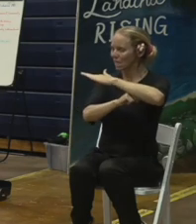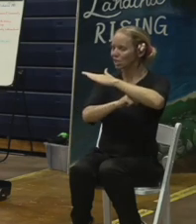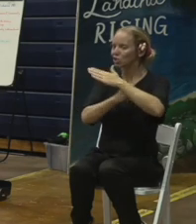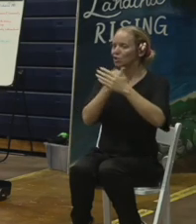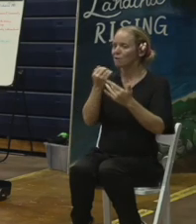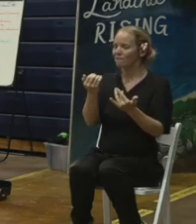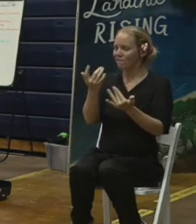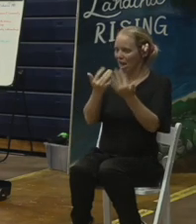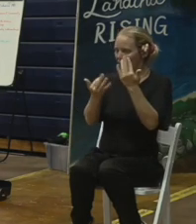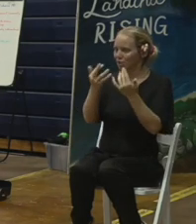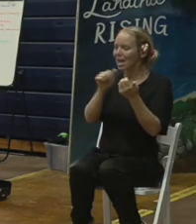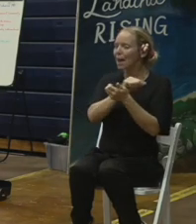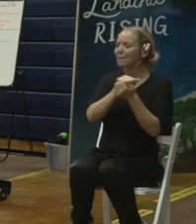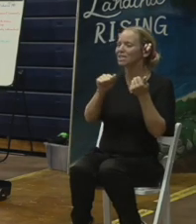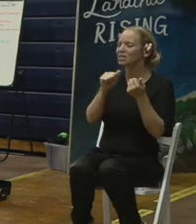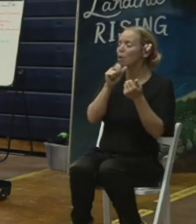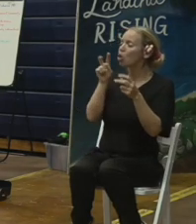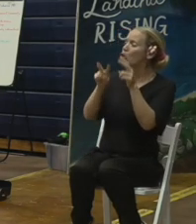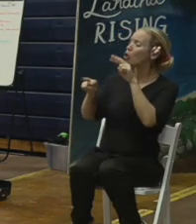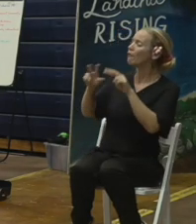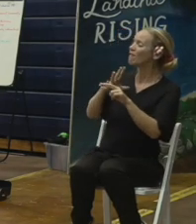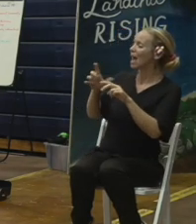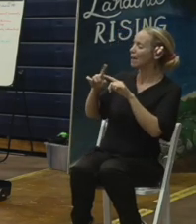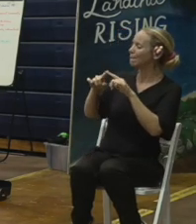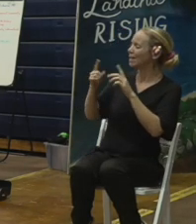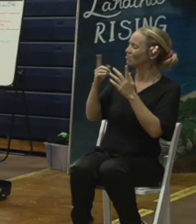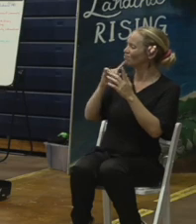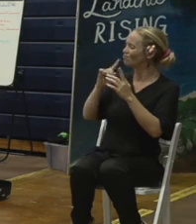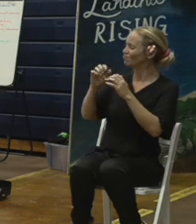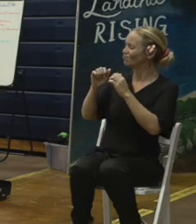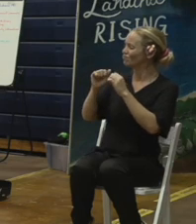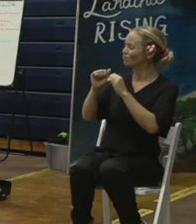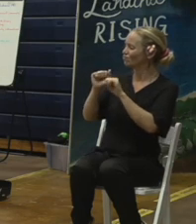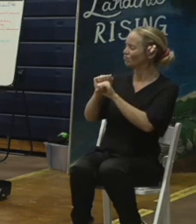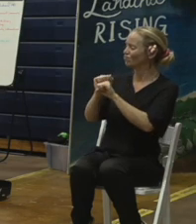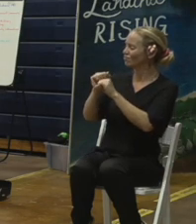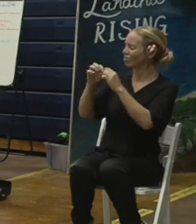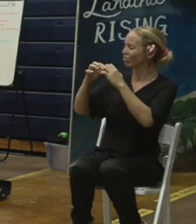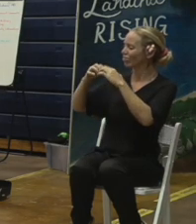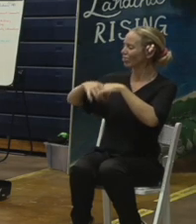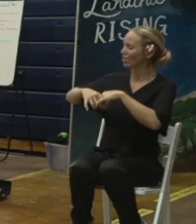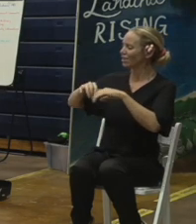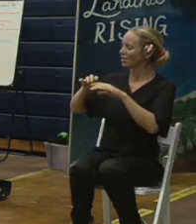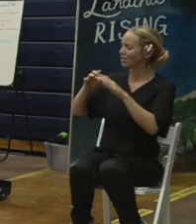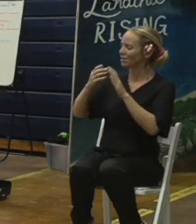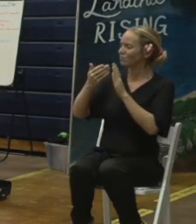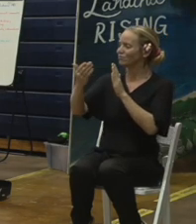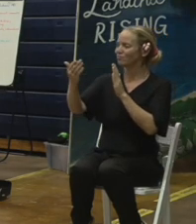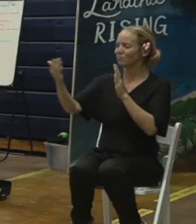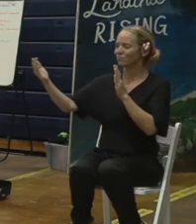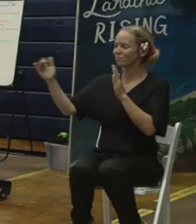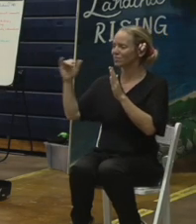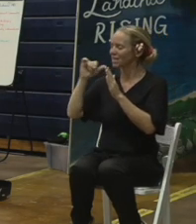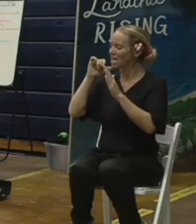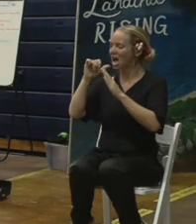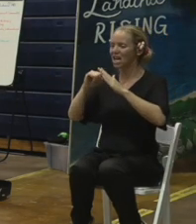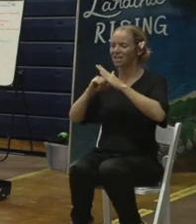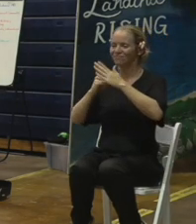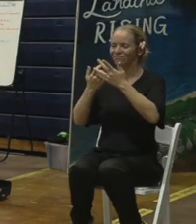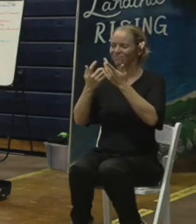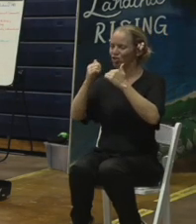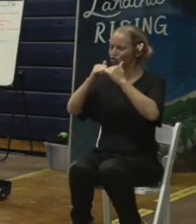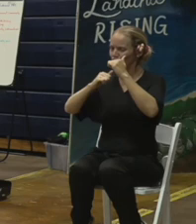of that structure, in most cases, again, those retaining walls are no longer structurally sound